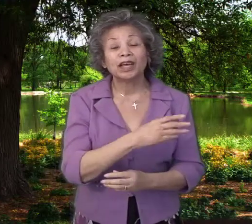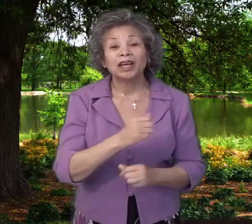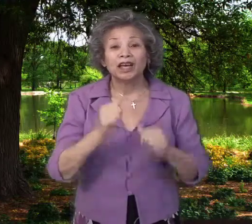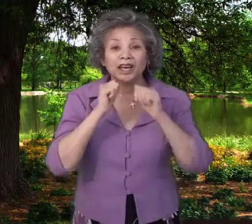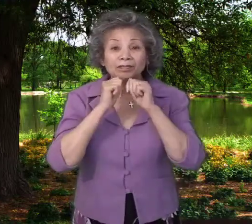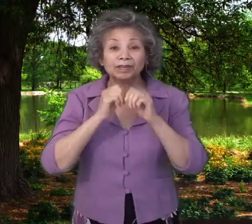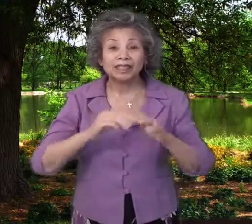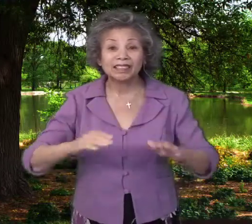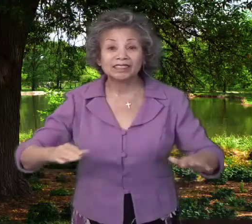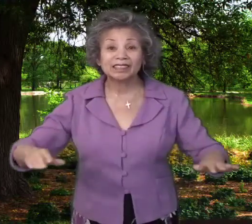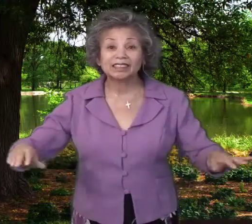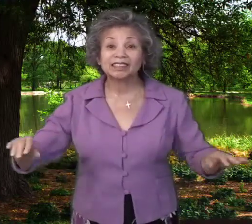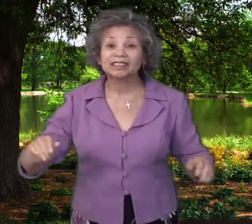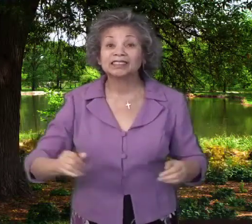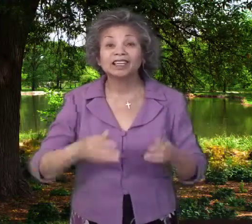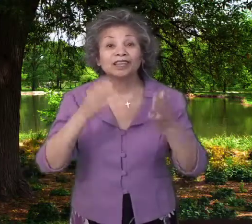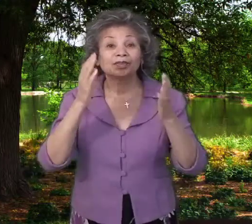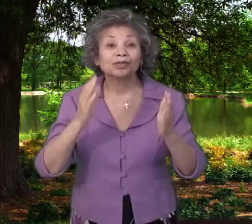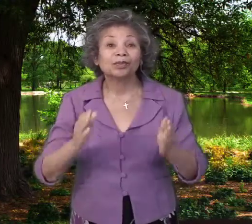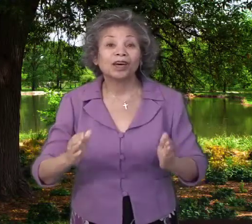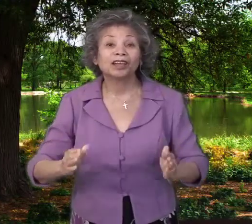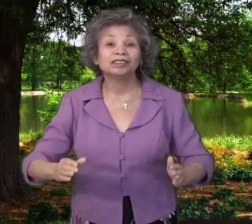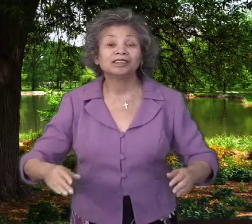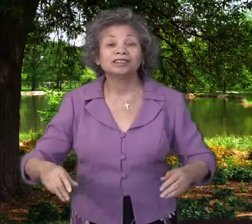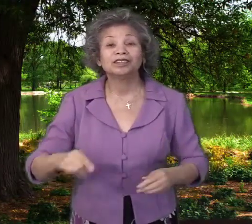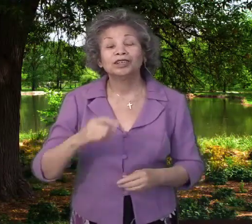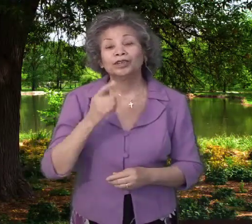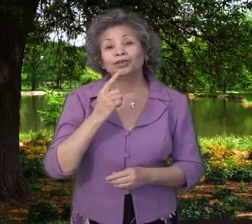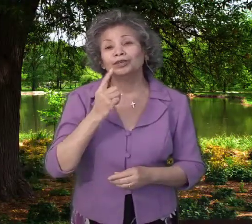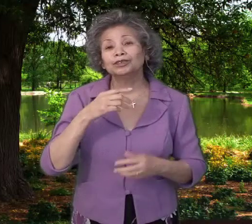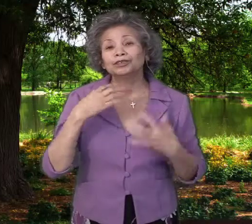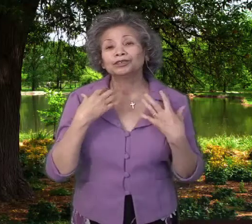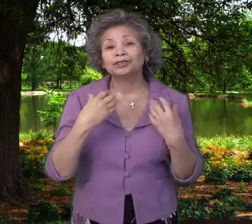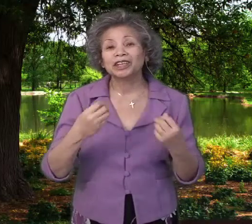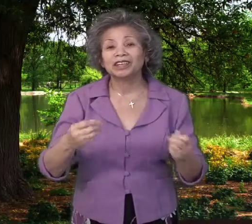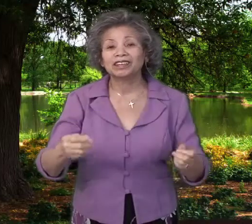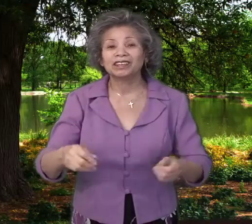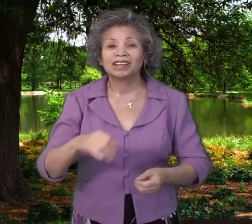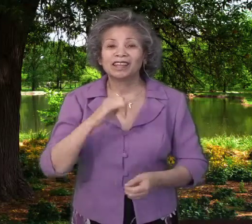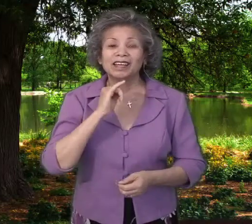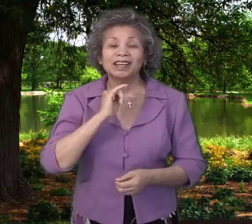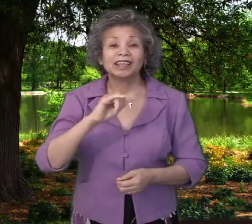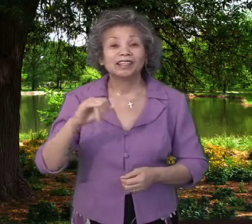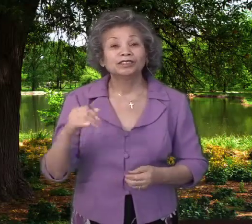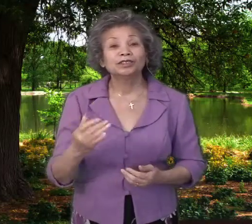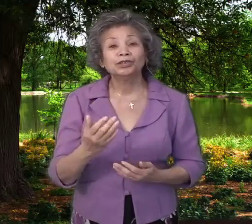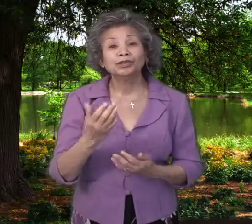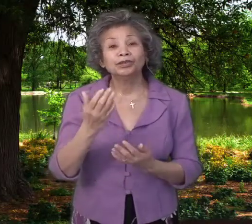and blessed is the one whose strength is you.